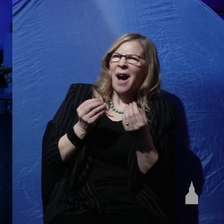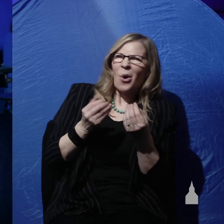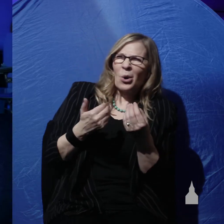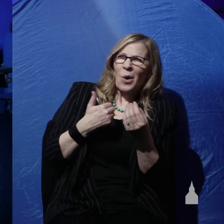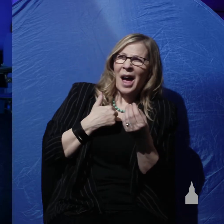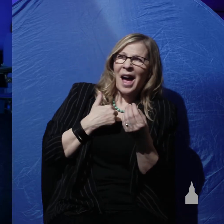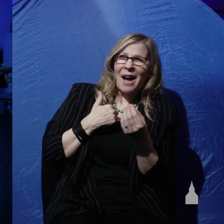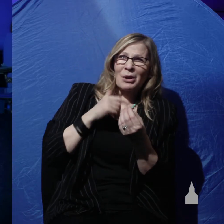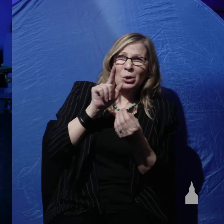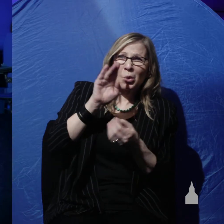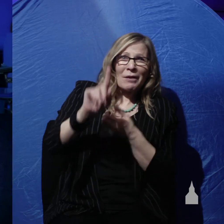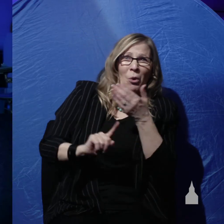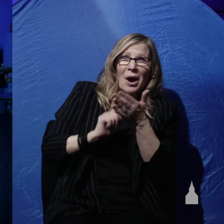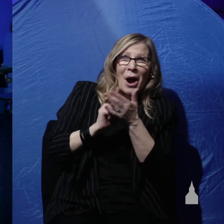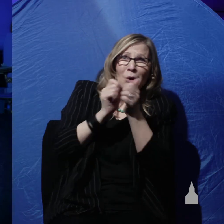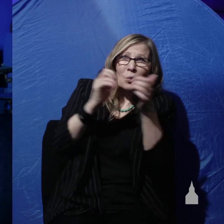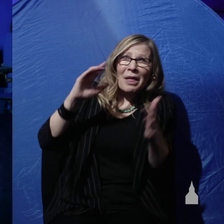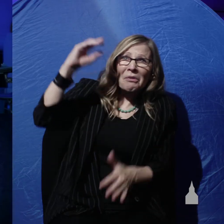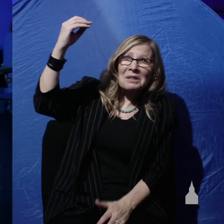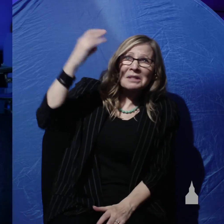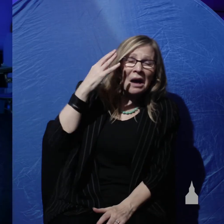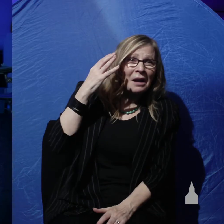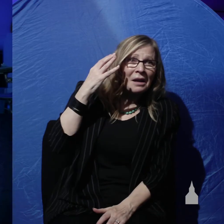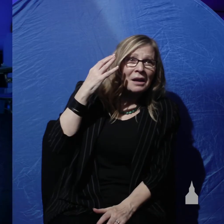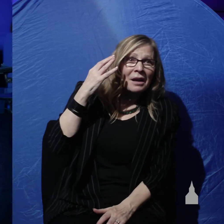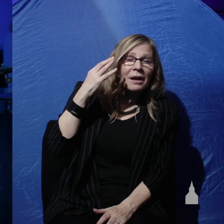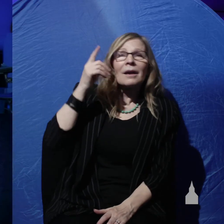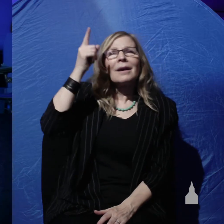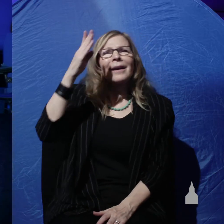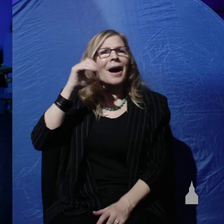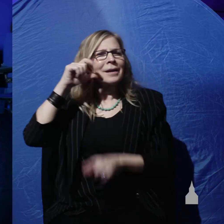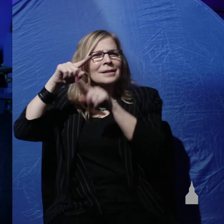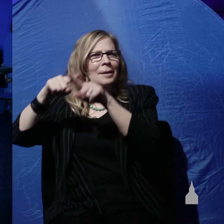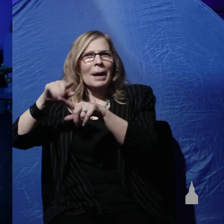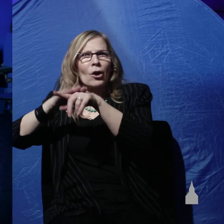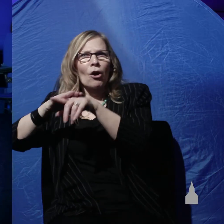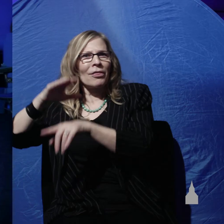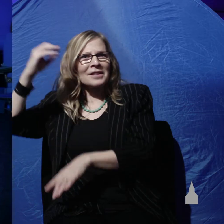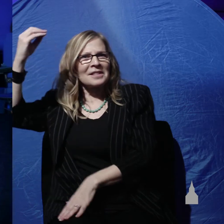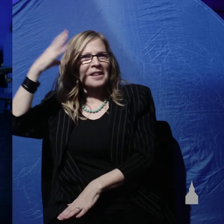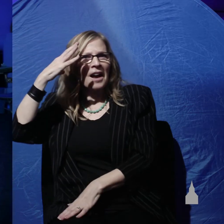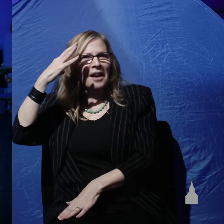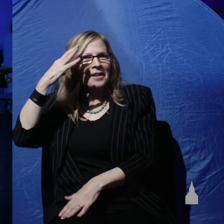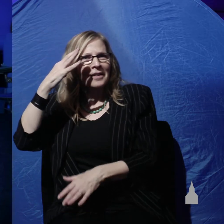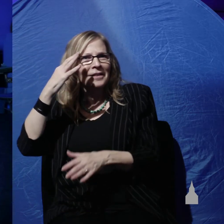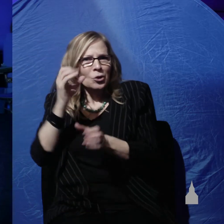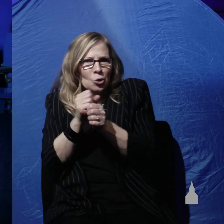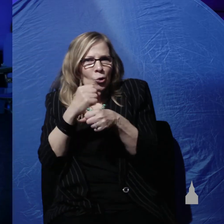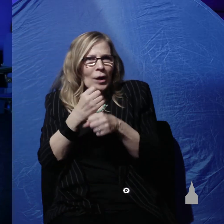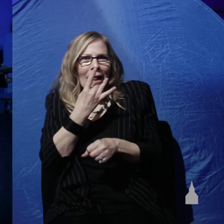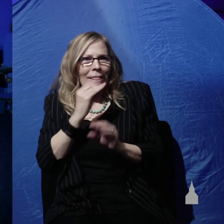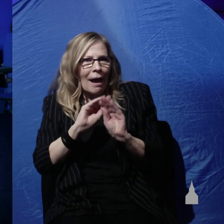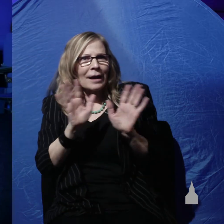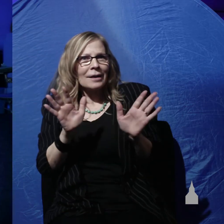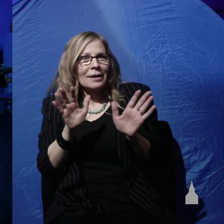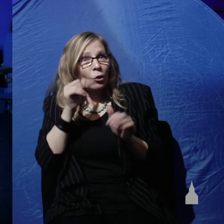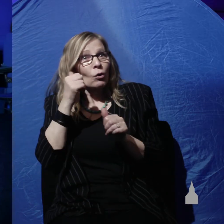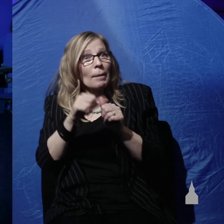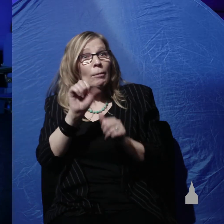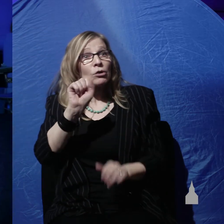literal days if you don't have the sun? Well, God is not dependent on the sun to create the phenomenon of light. He blinded Saul on the road to Damascus